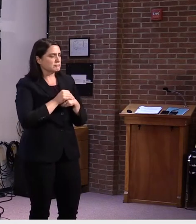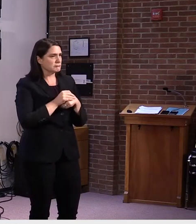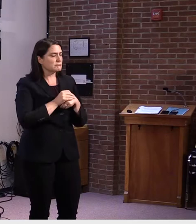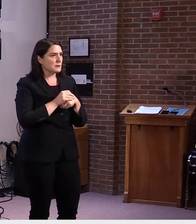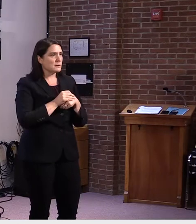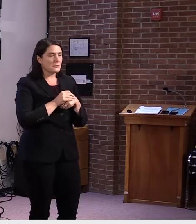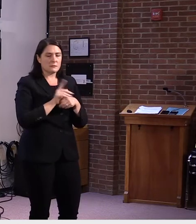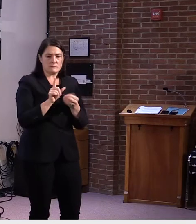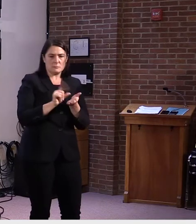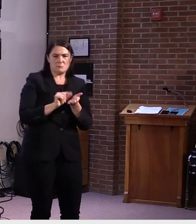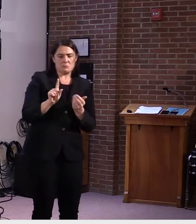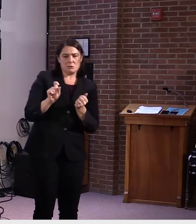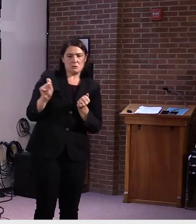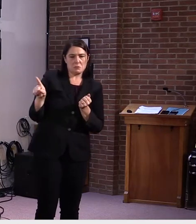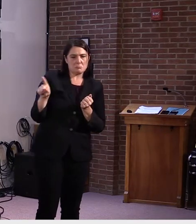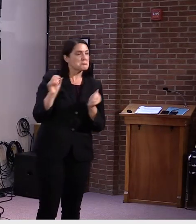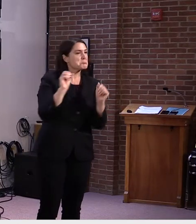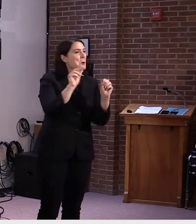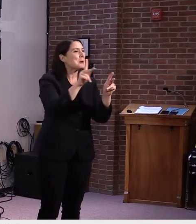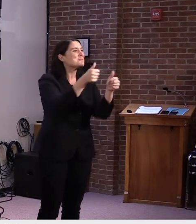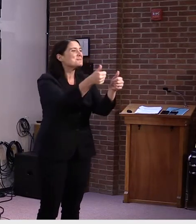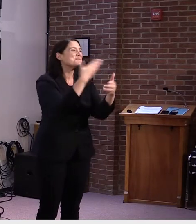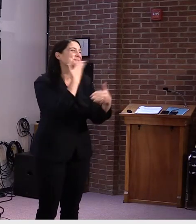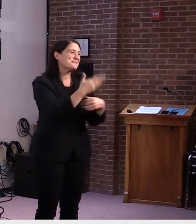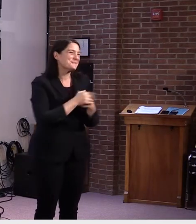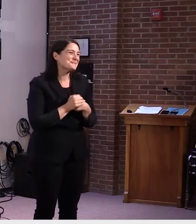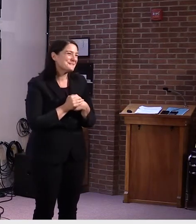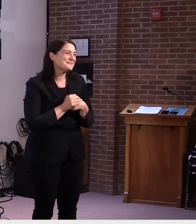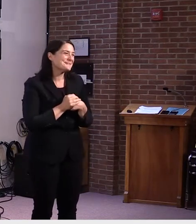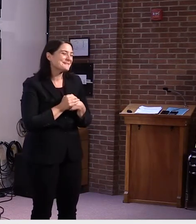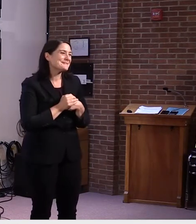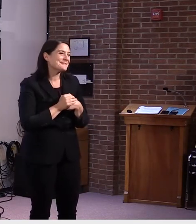Okay. Um, I think that's it. Thank you. Okay.